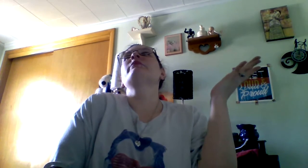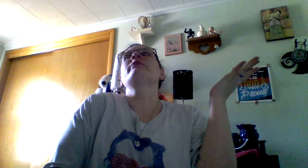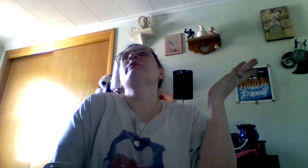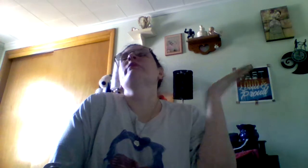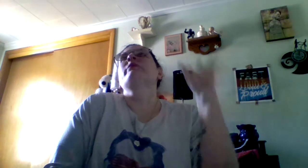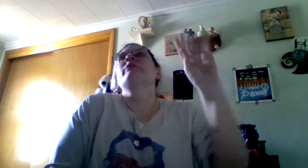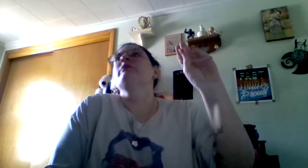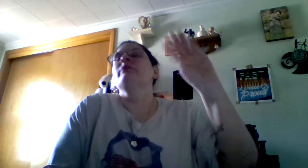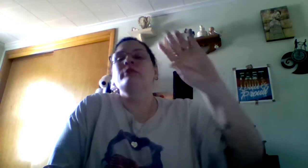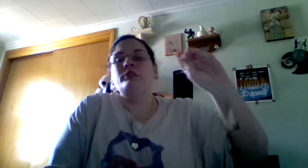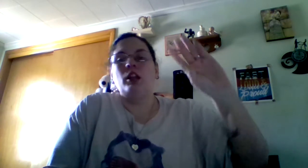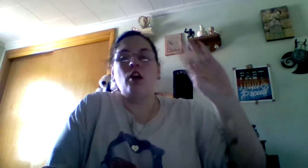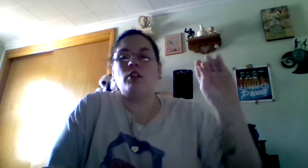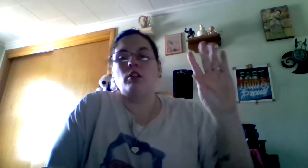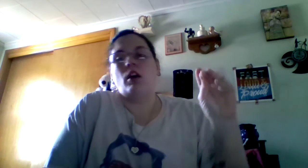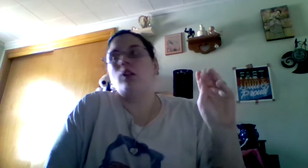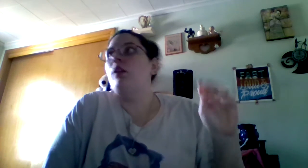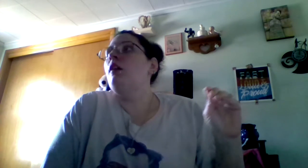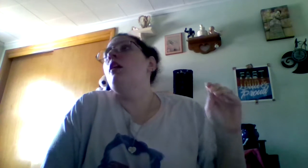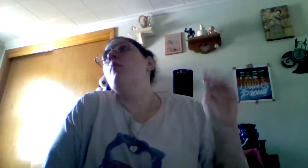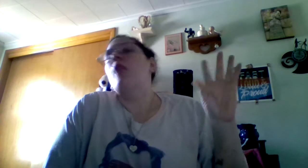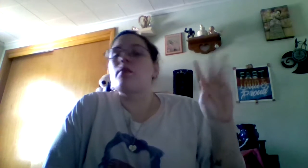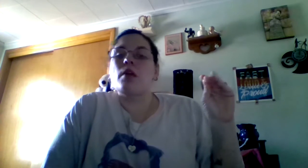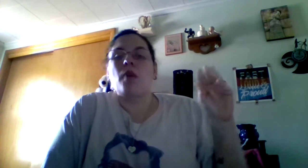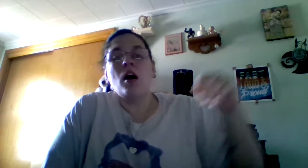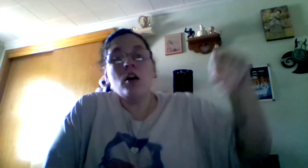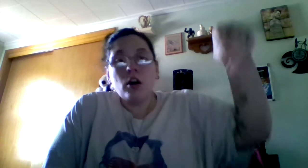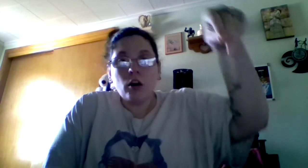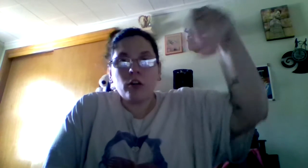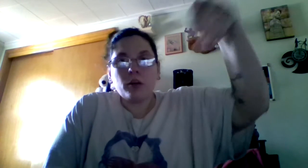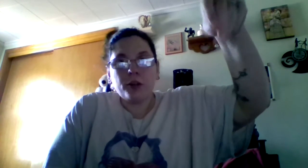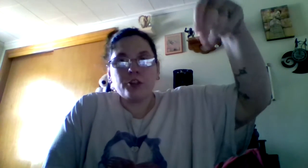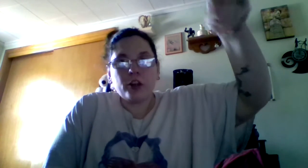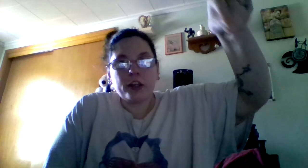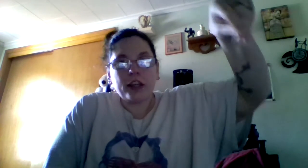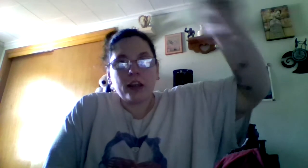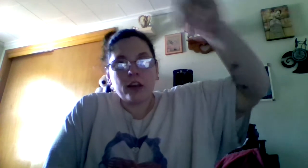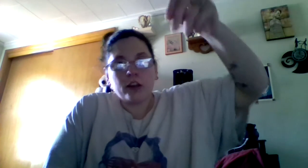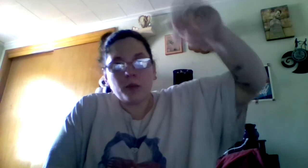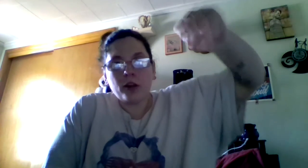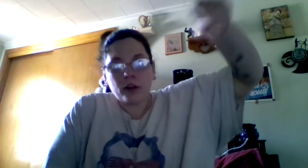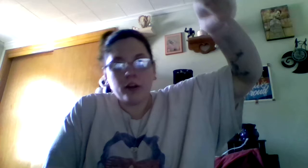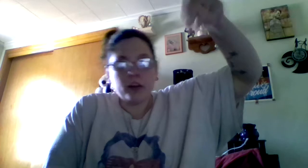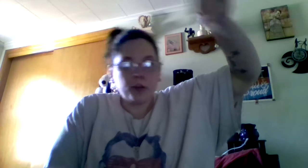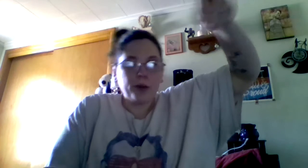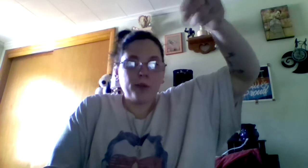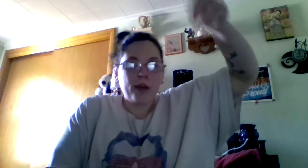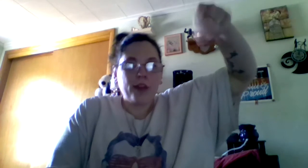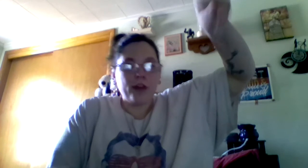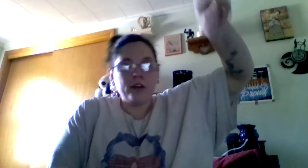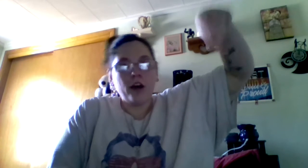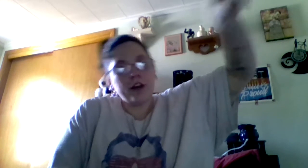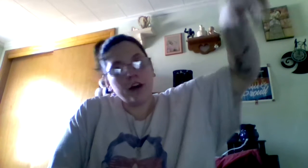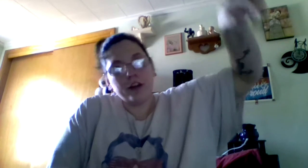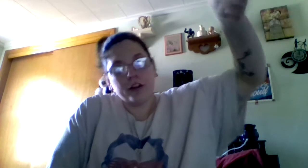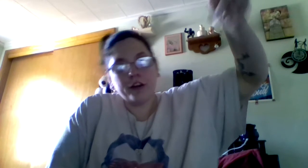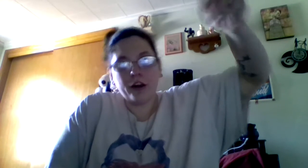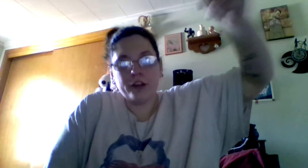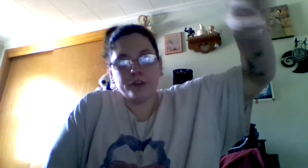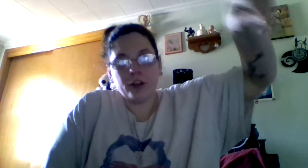no, no, no, blah, blah, blah. Oh, come here, druggie. Come here, come here, meth head. I got, I got your drugs.